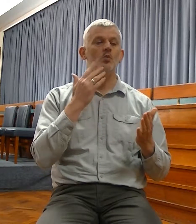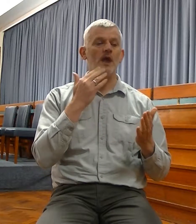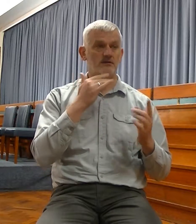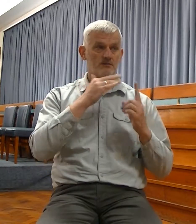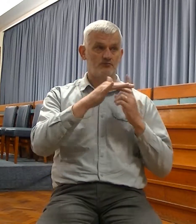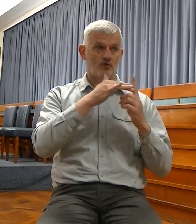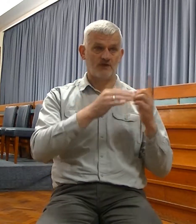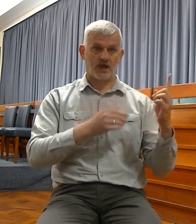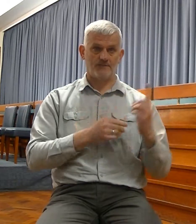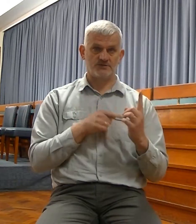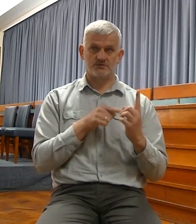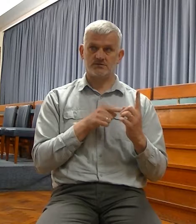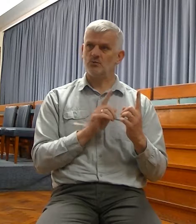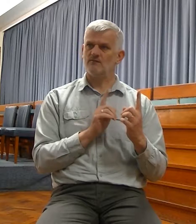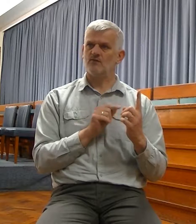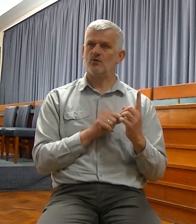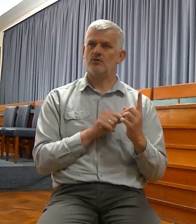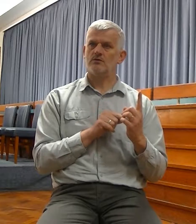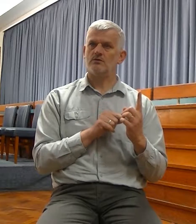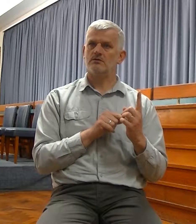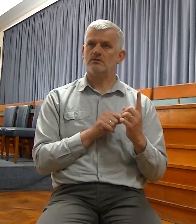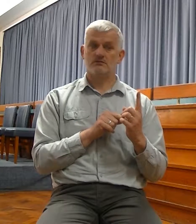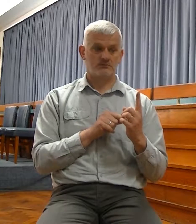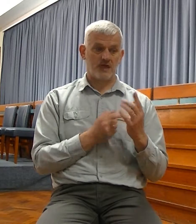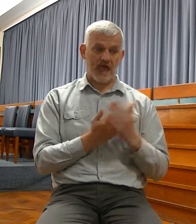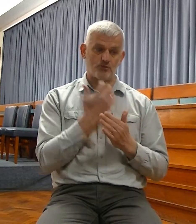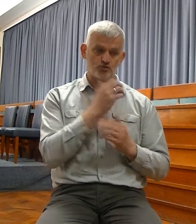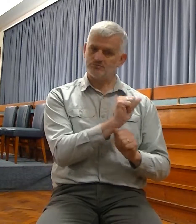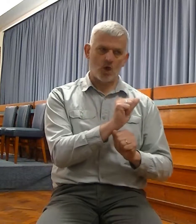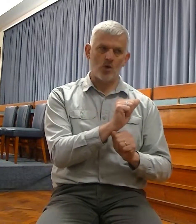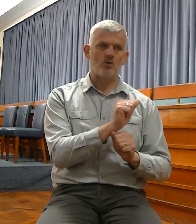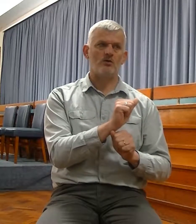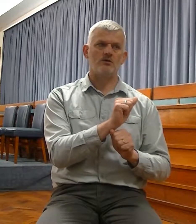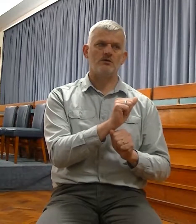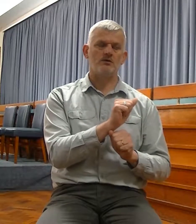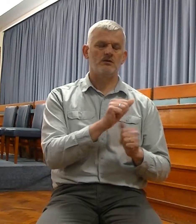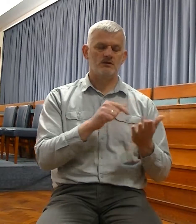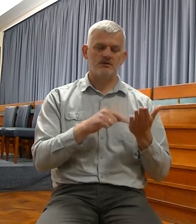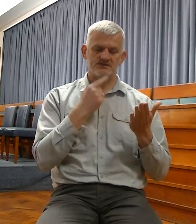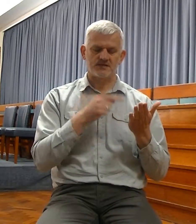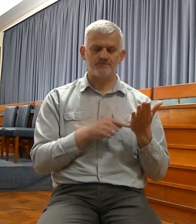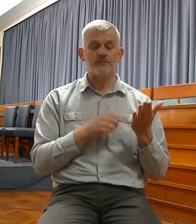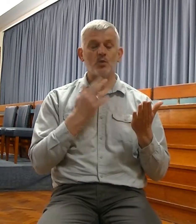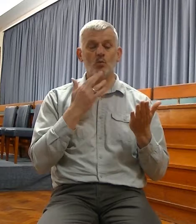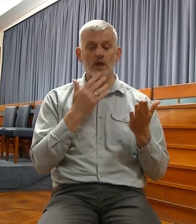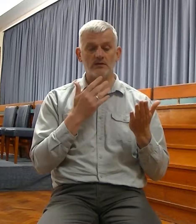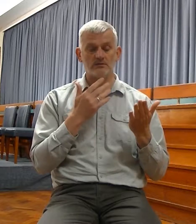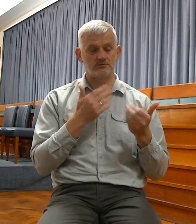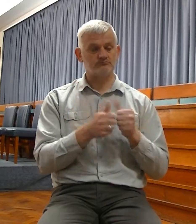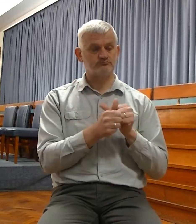entirely for the Church of Christ, it shall come to pass, when ye be multiplied and increased in the land, in those days,